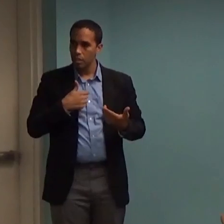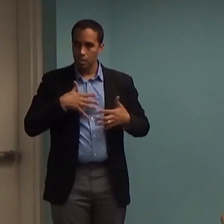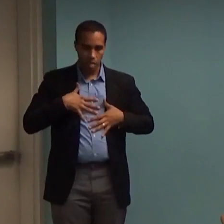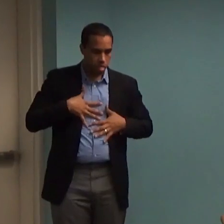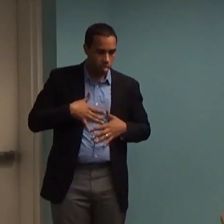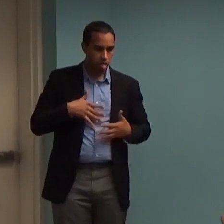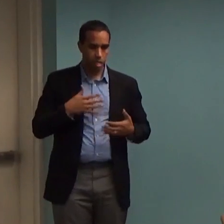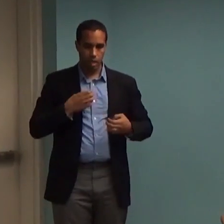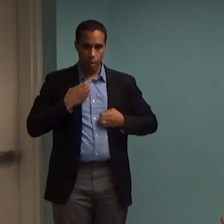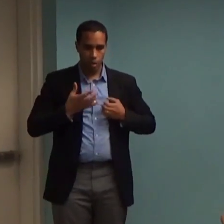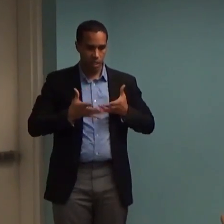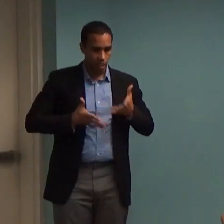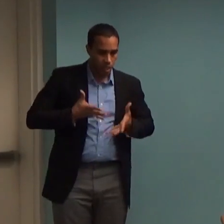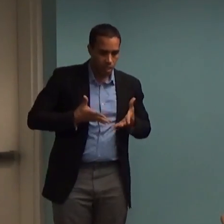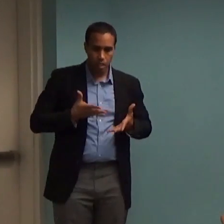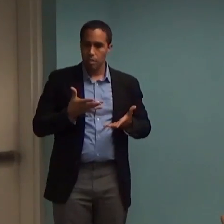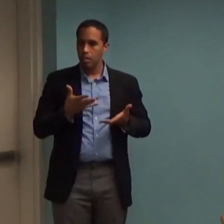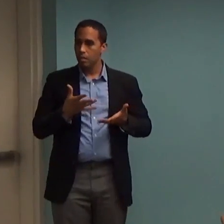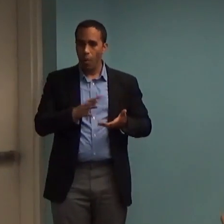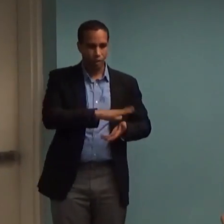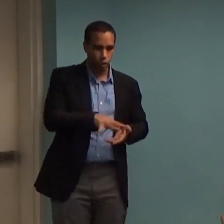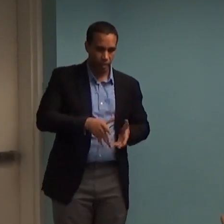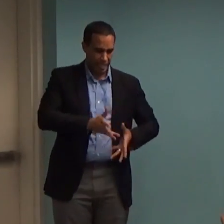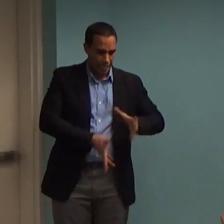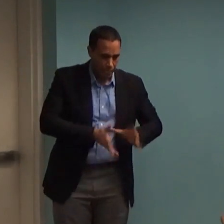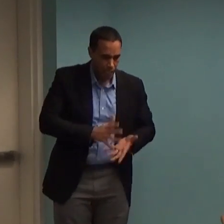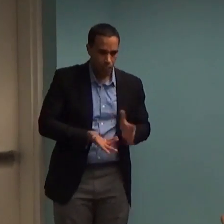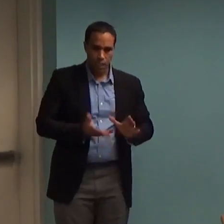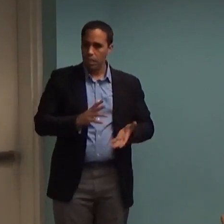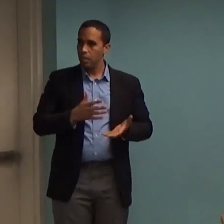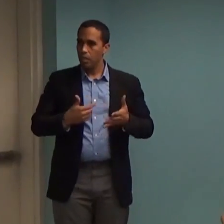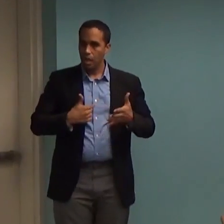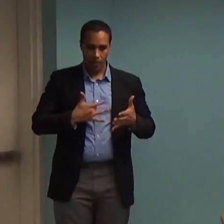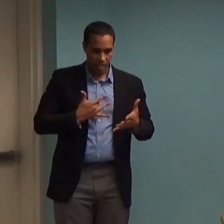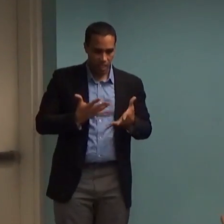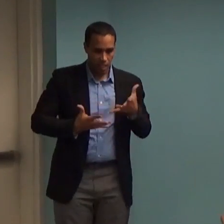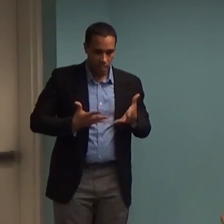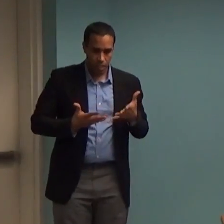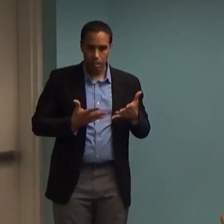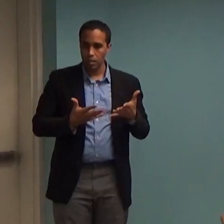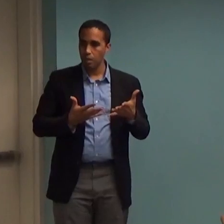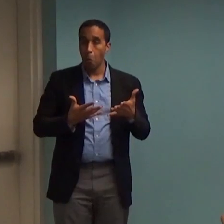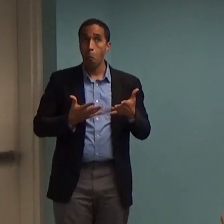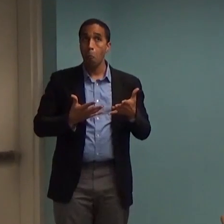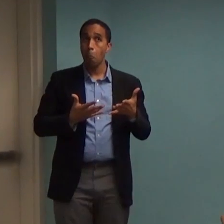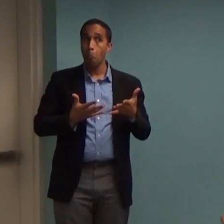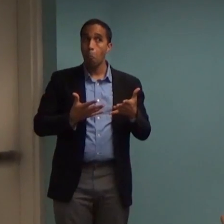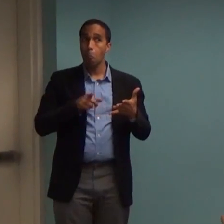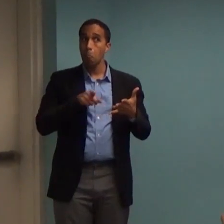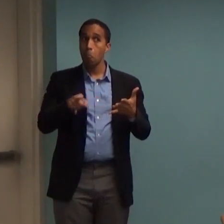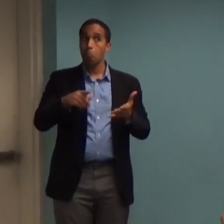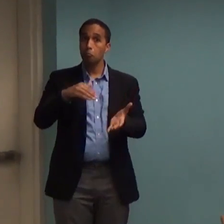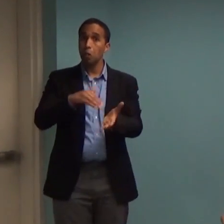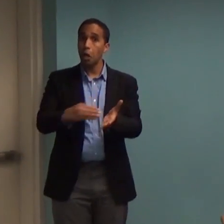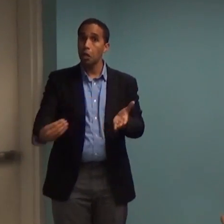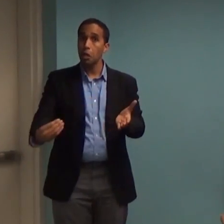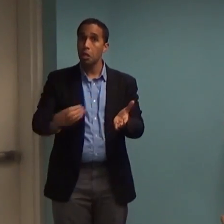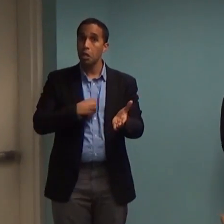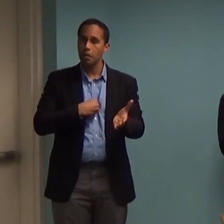or my kid is struggling with a behavioral or emotional problem, the doctor will prescribe something that will make it go away, that it will really require no